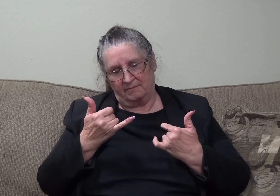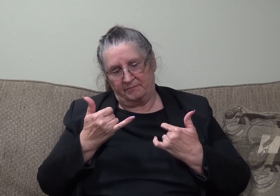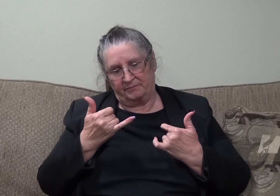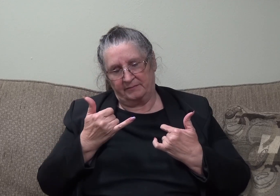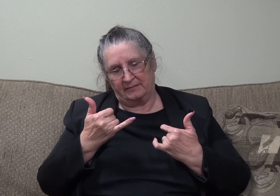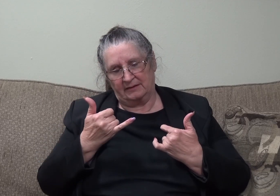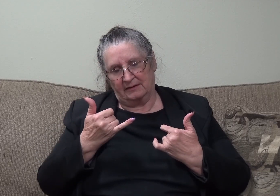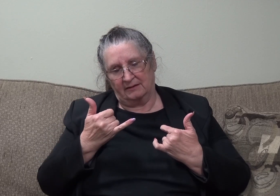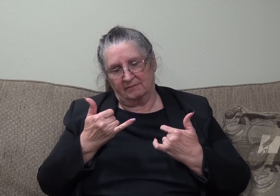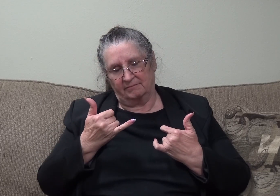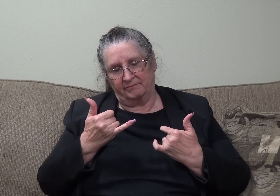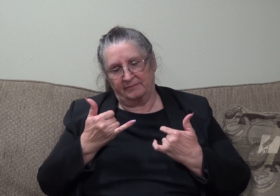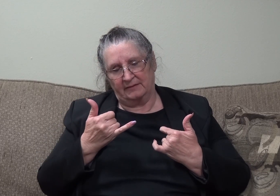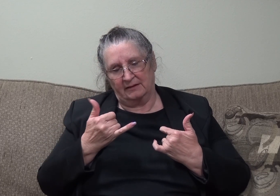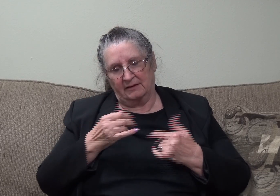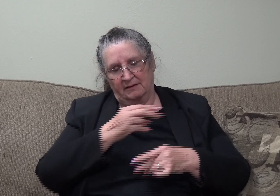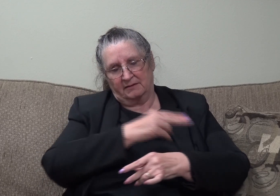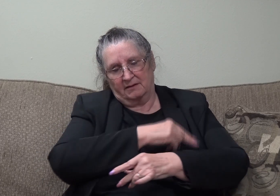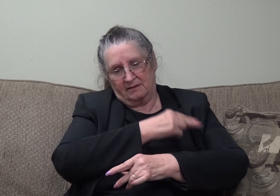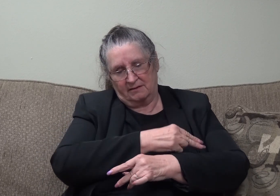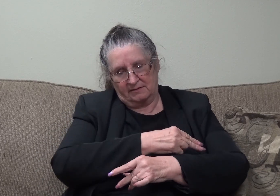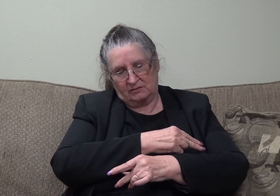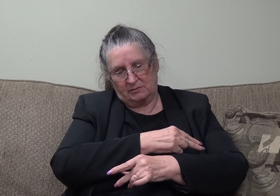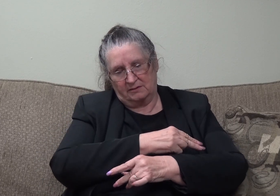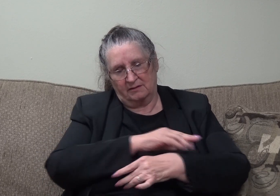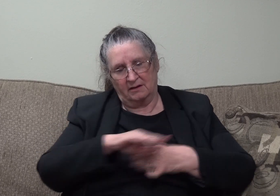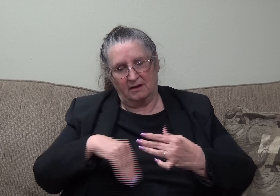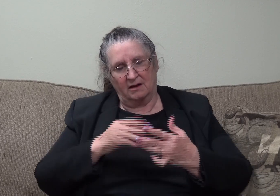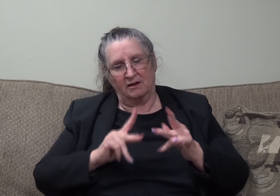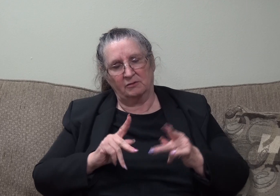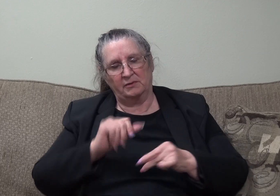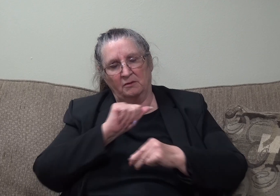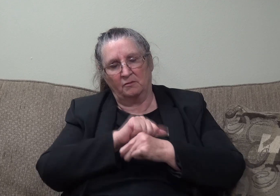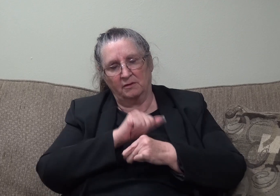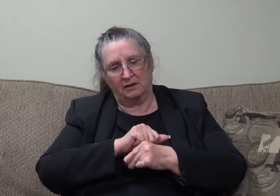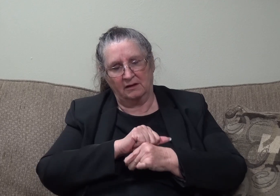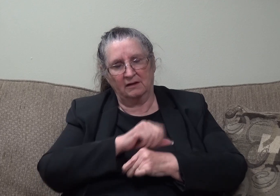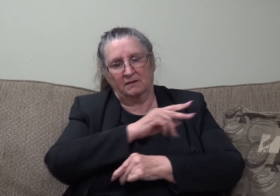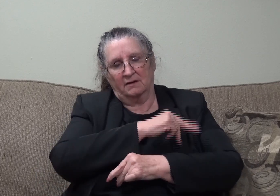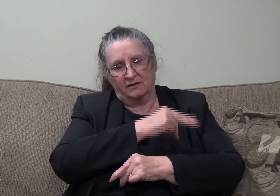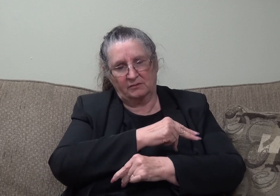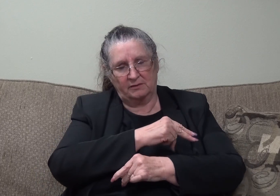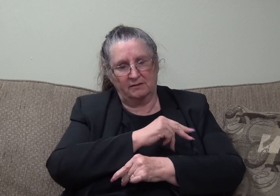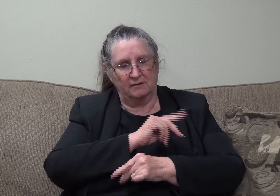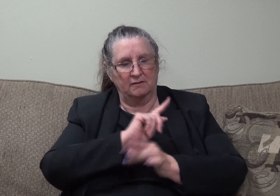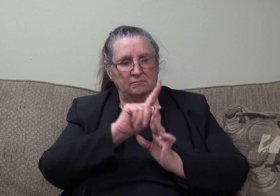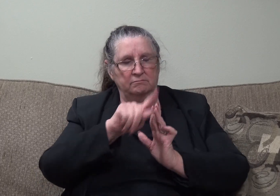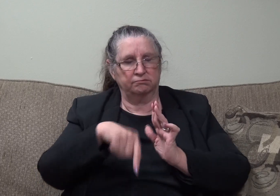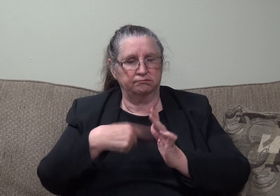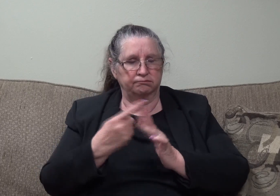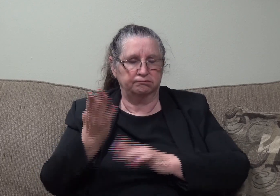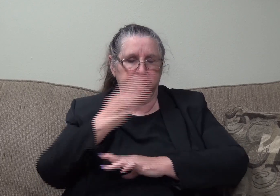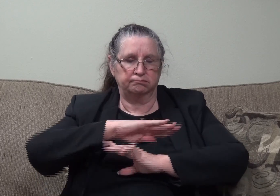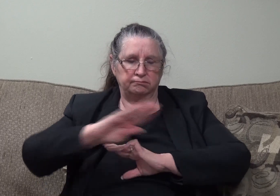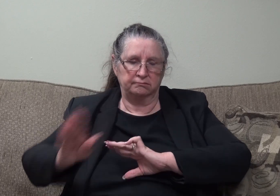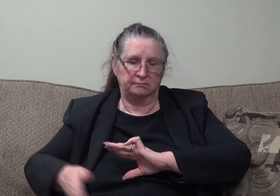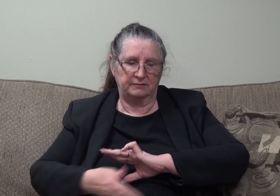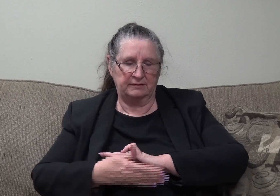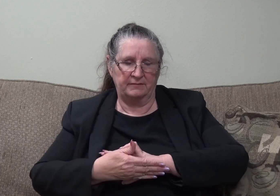sick at the hospitals, Lord, for all the people working in the hospitals around the clock to serve